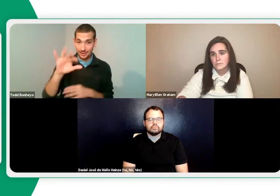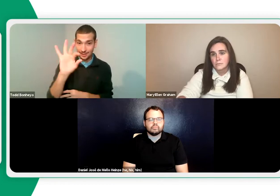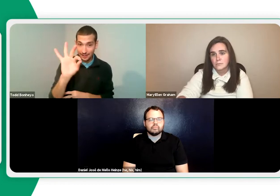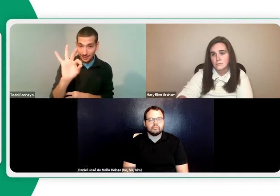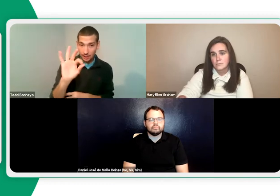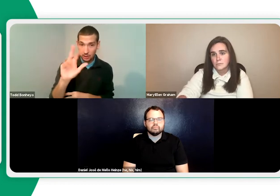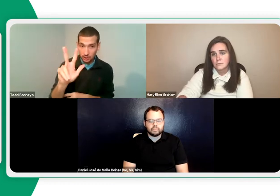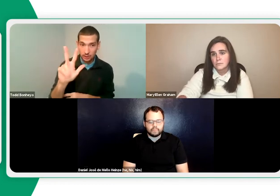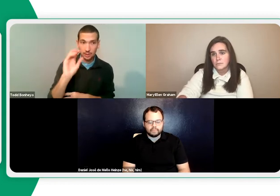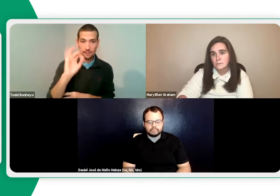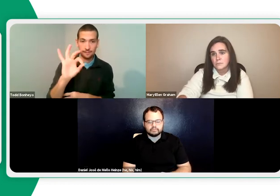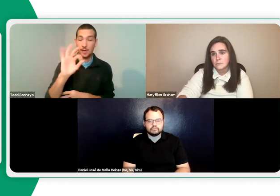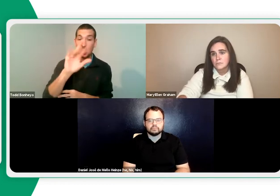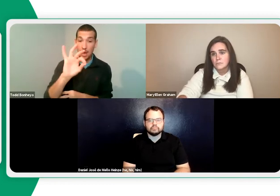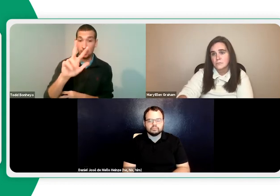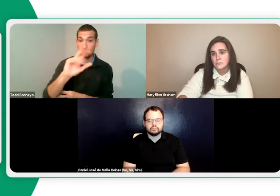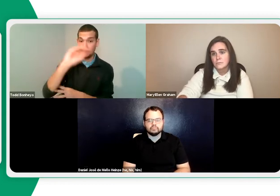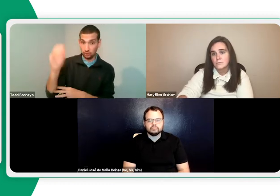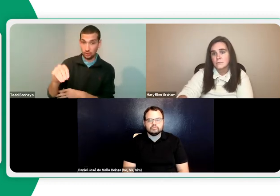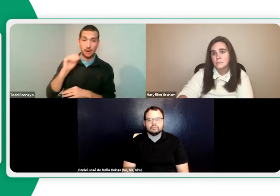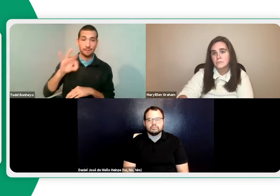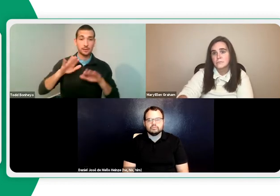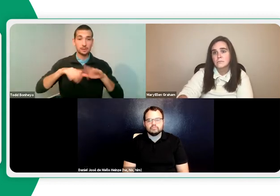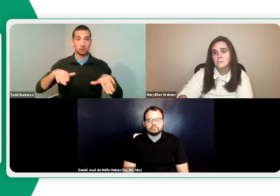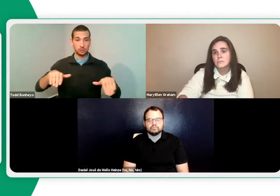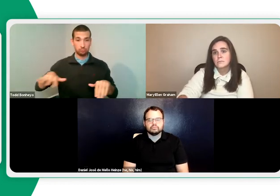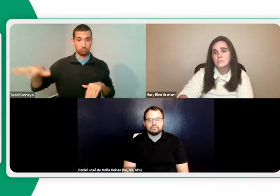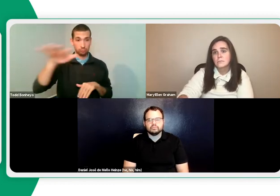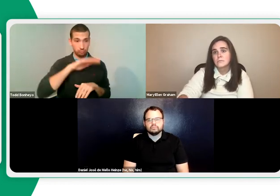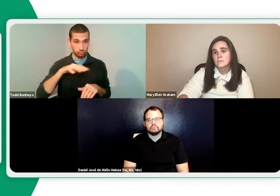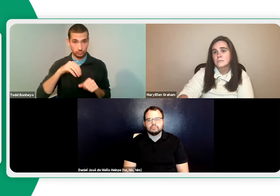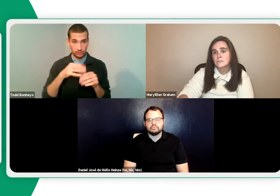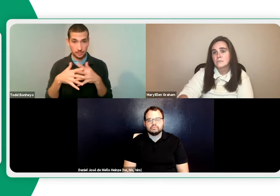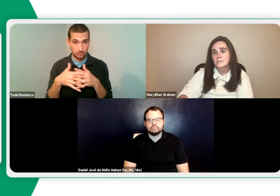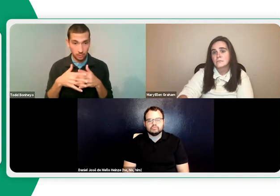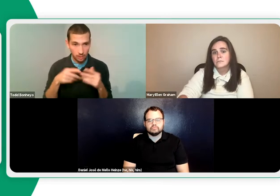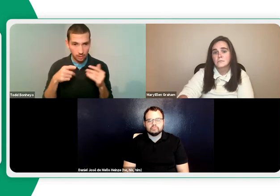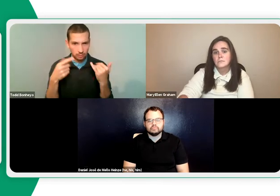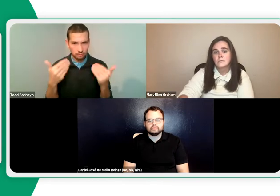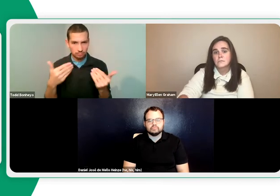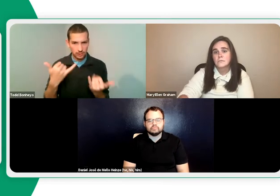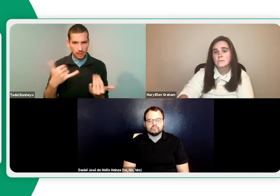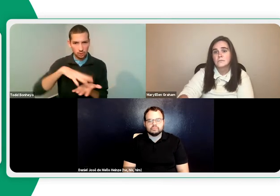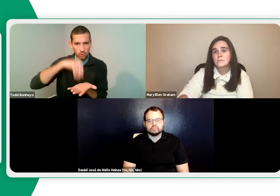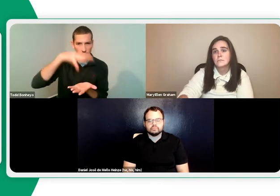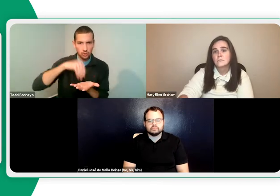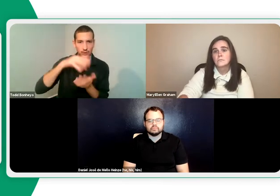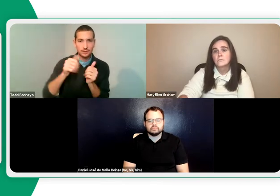Perhaps we may not have realized, but at least 93% of children in the United States of America